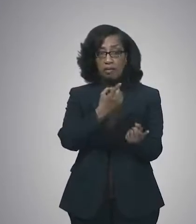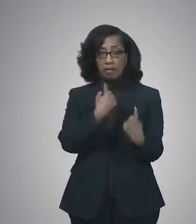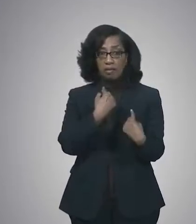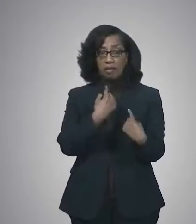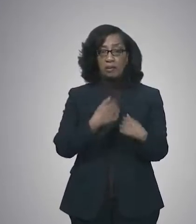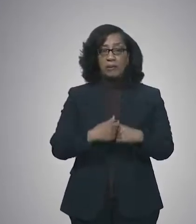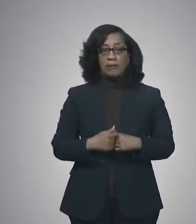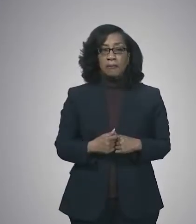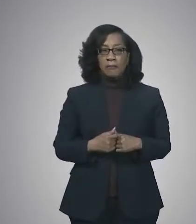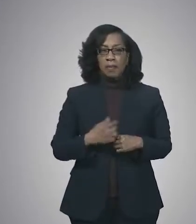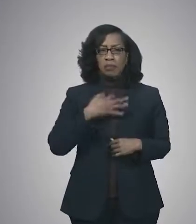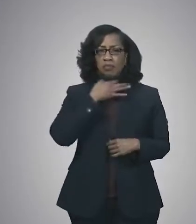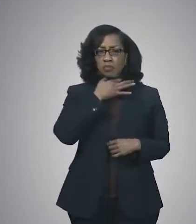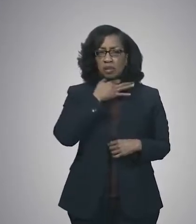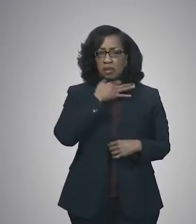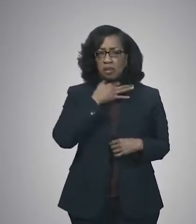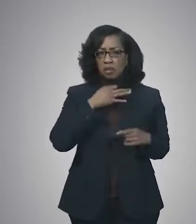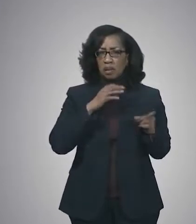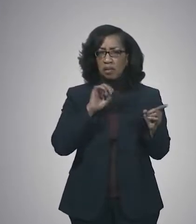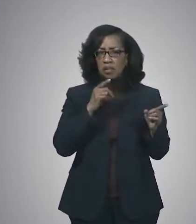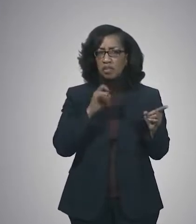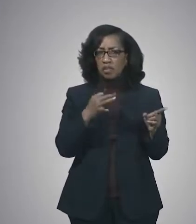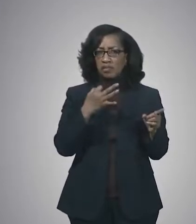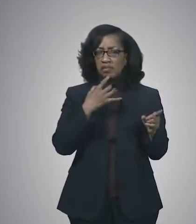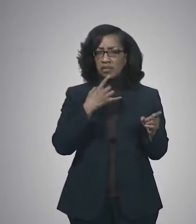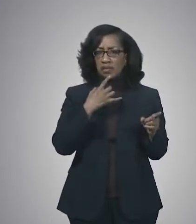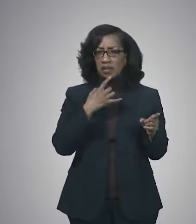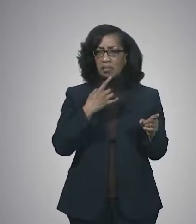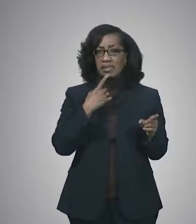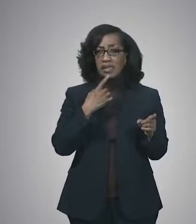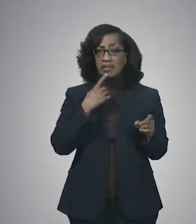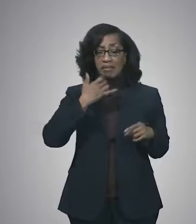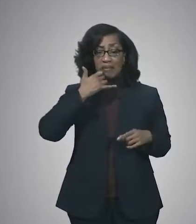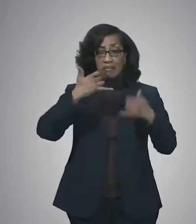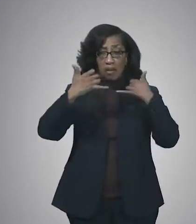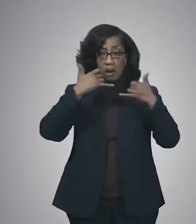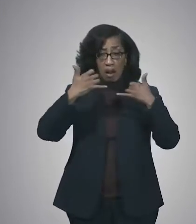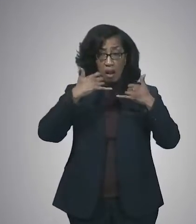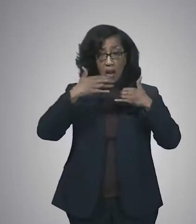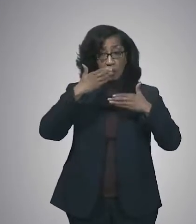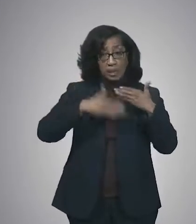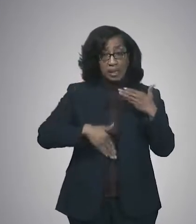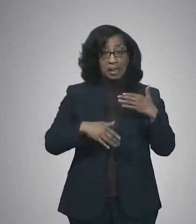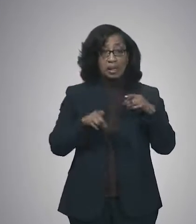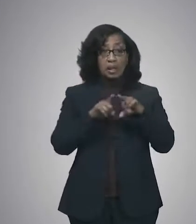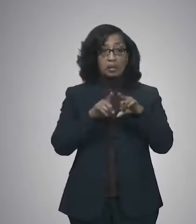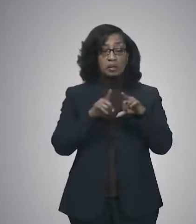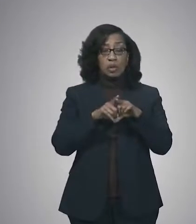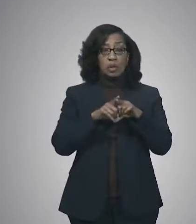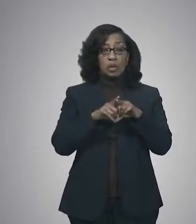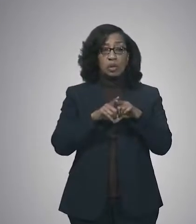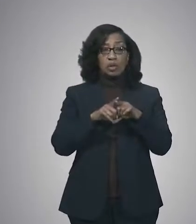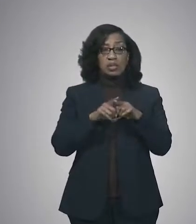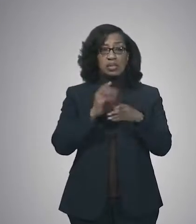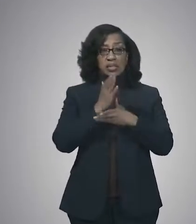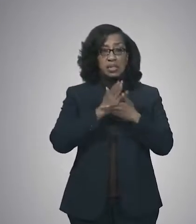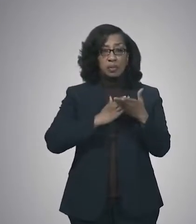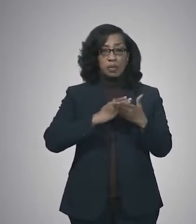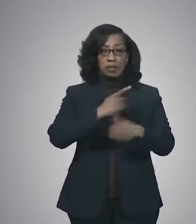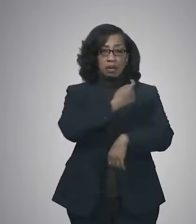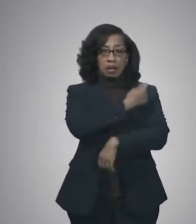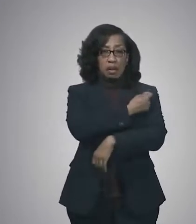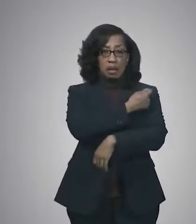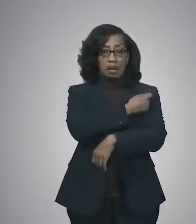Chief McGowan's announcement that they're ending the phone banks and that these mass vaccination sites are going It's to close at the of,